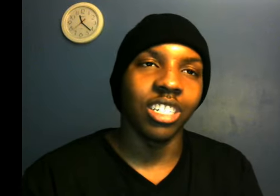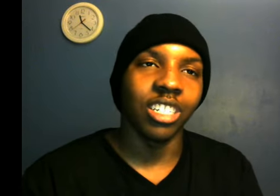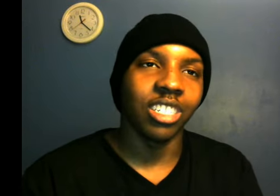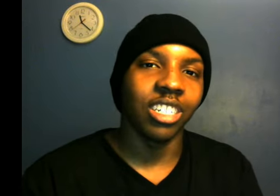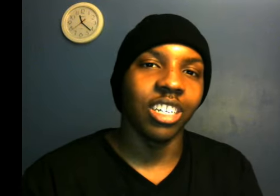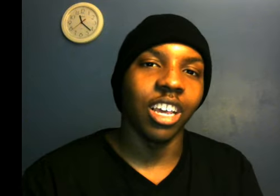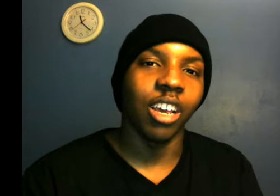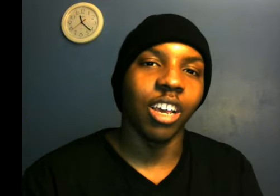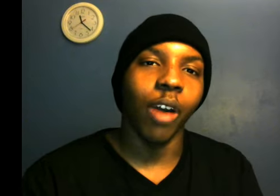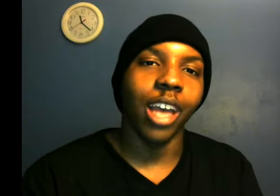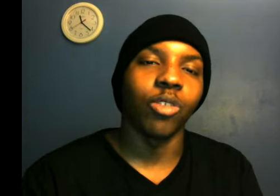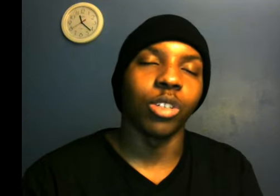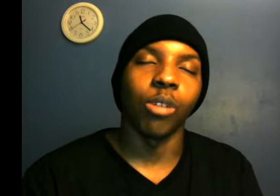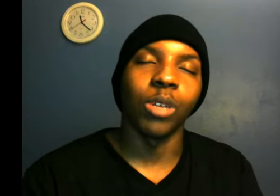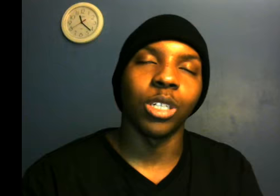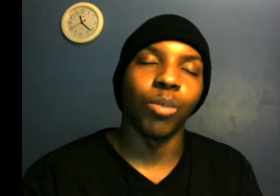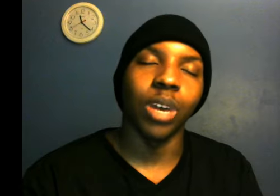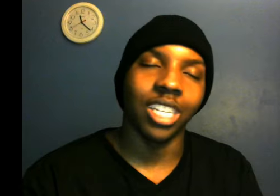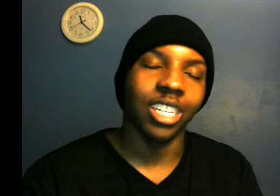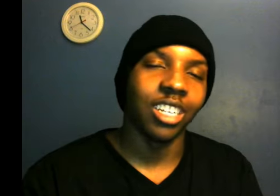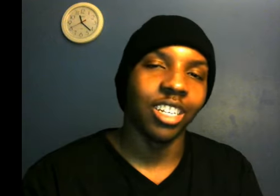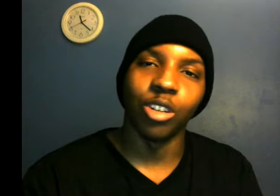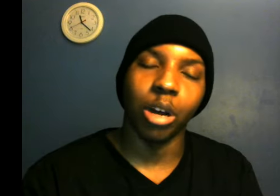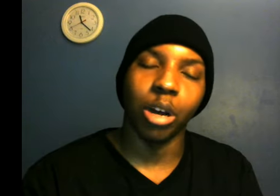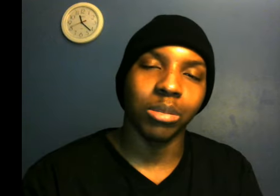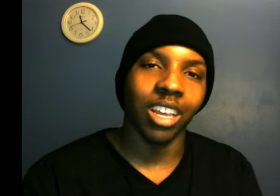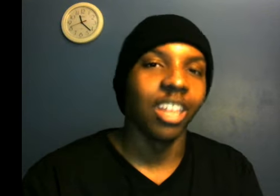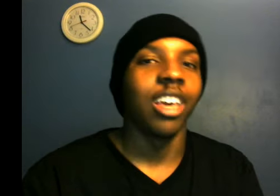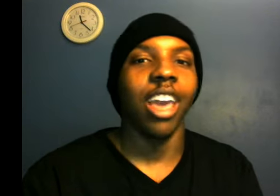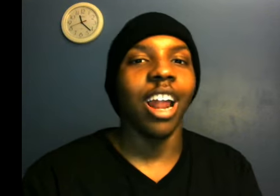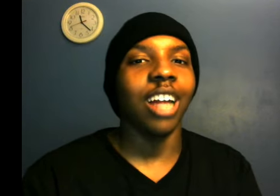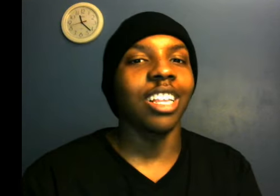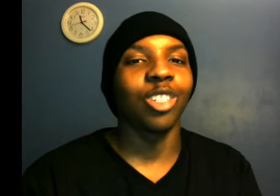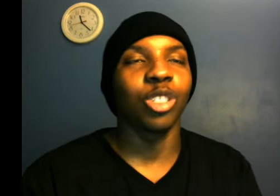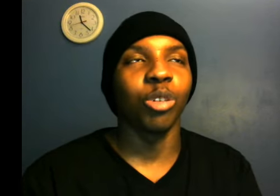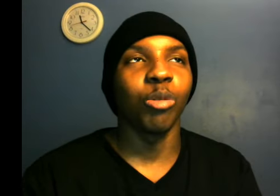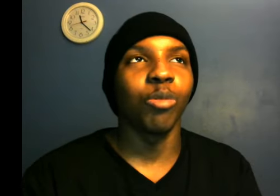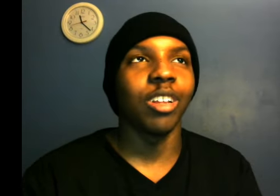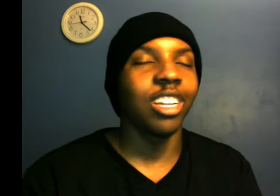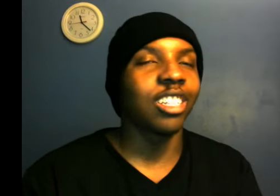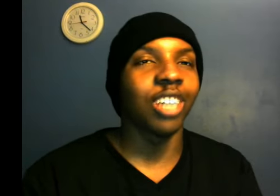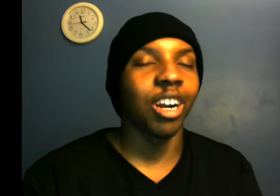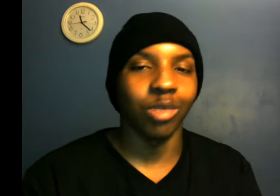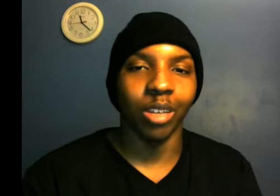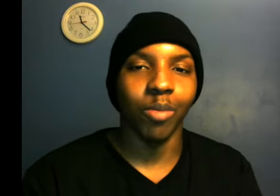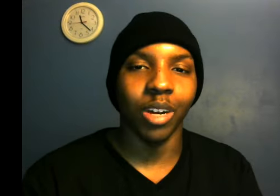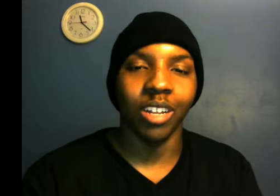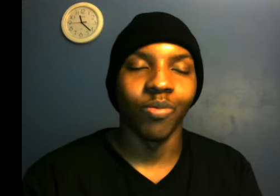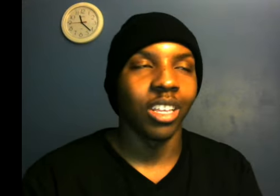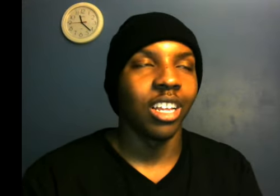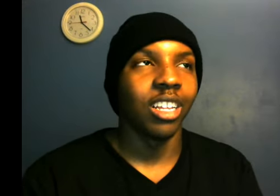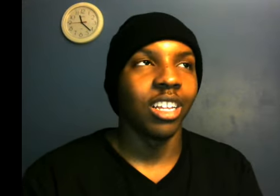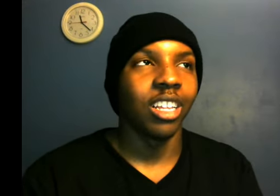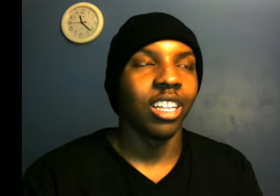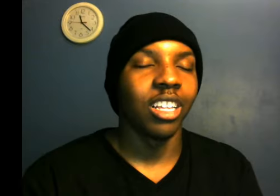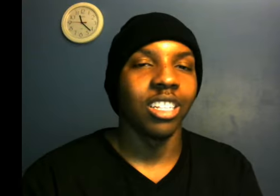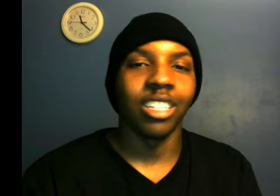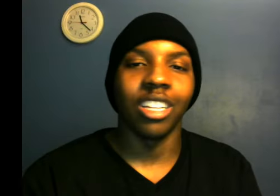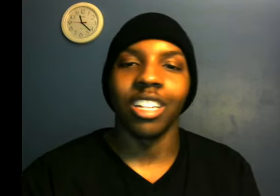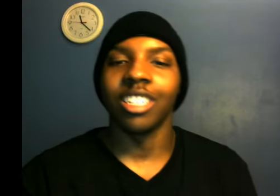he's ask for so much money. know what saying? And I think sue, he deserves it. But this